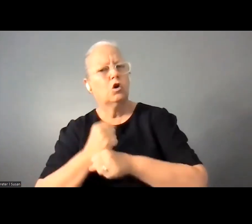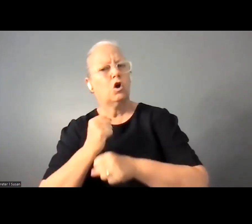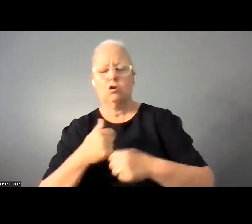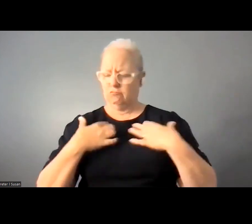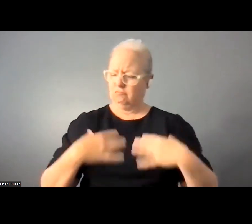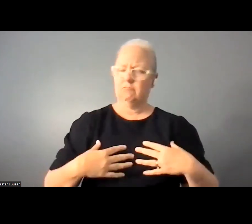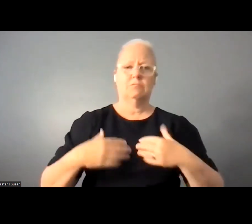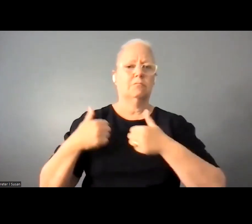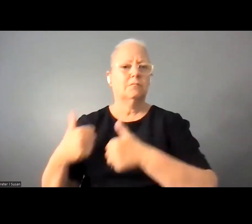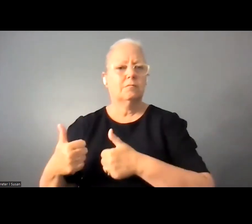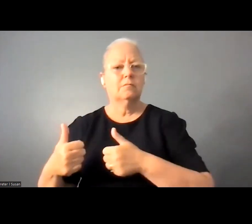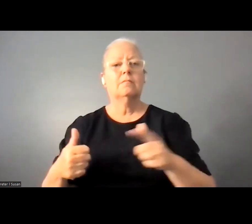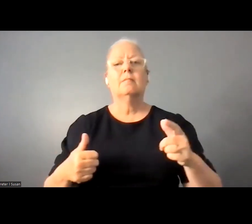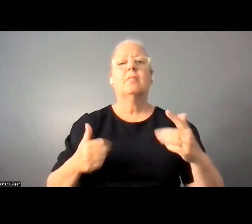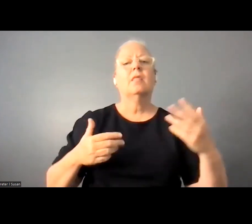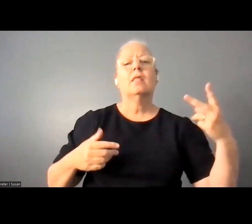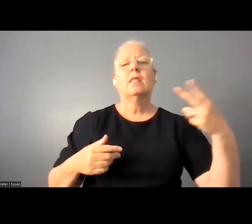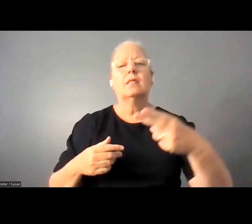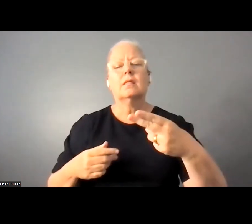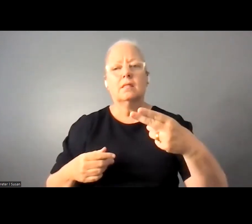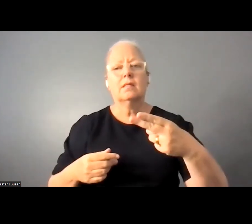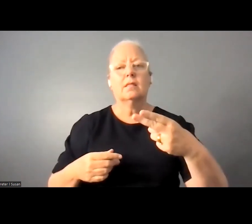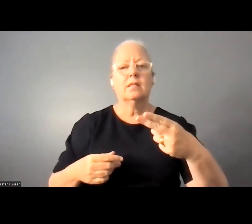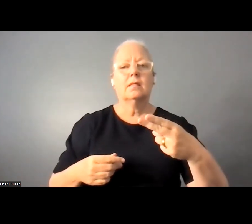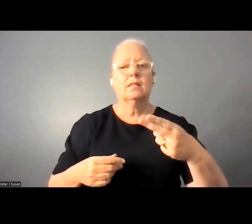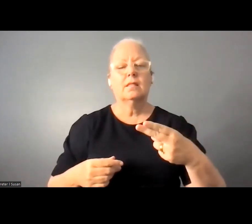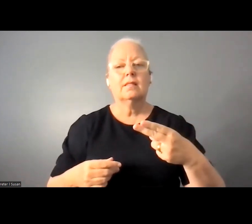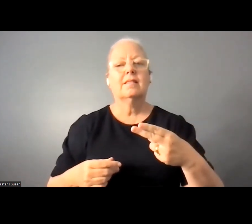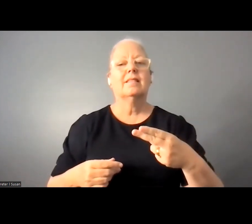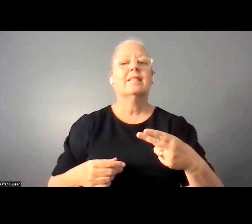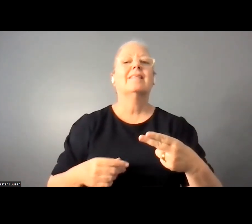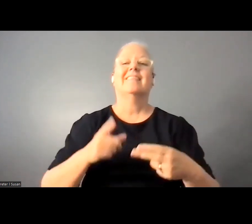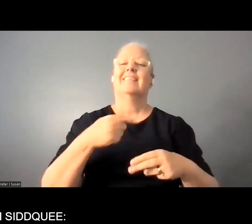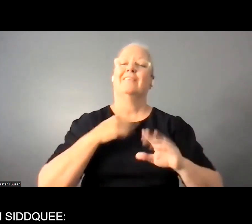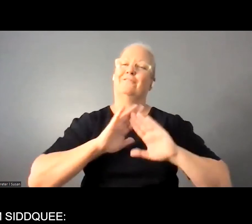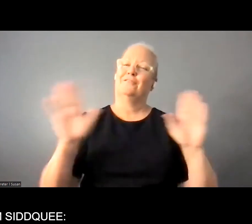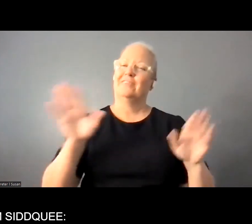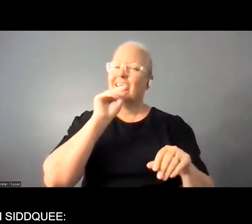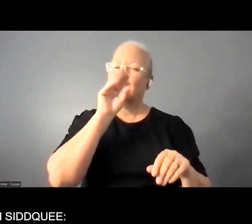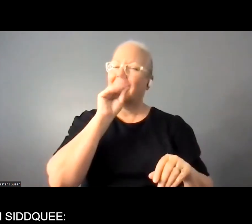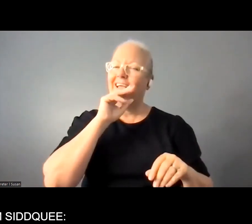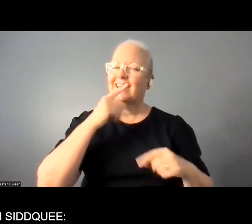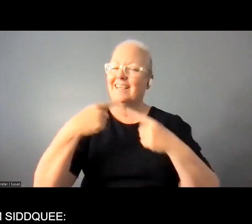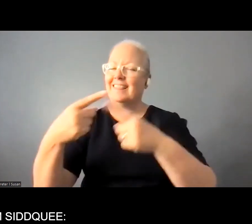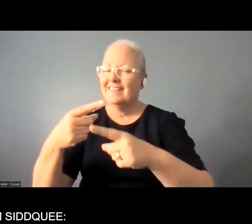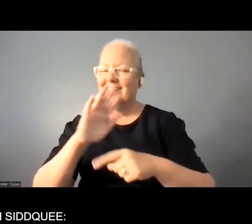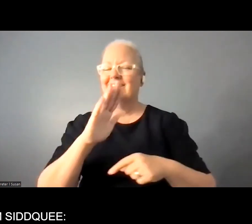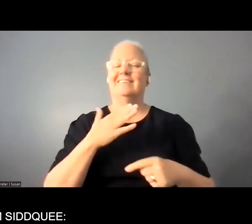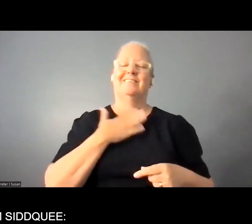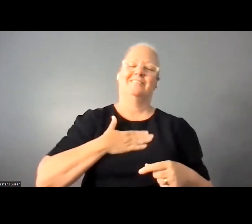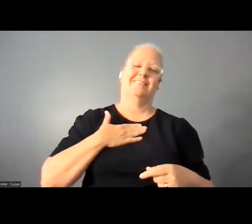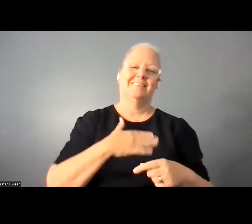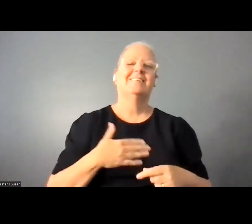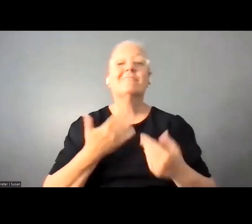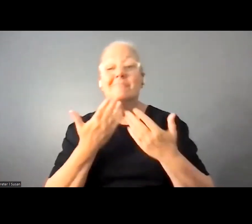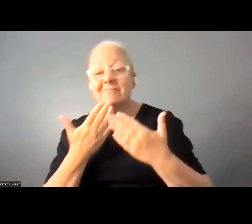is a great conversation to have today at the summit yeah i'm done i'm done thank you thank you so